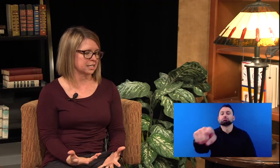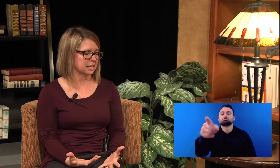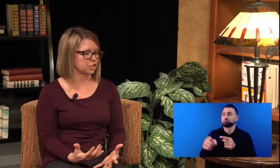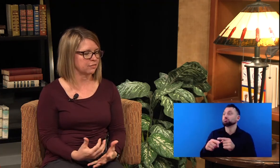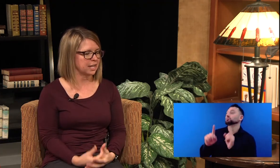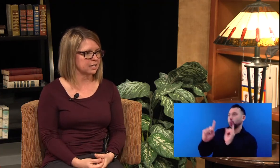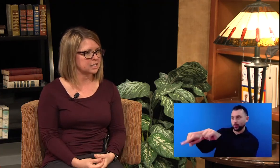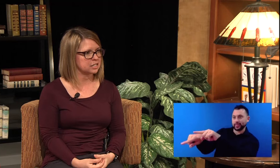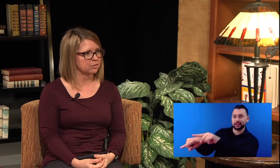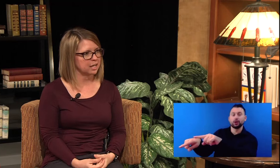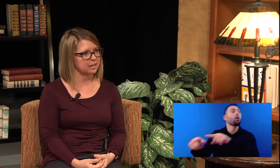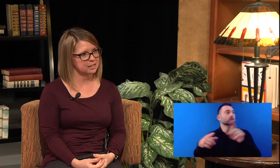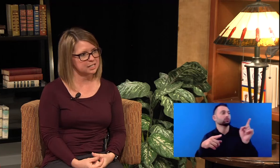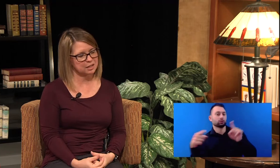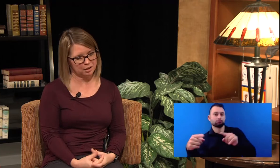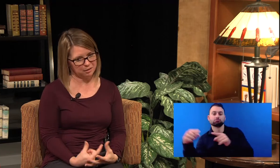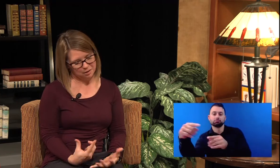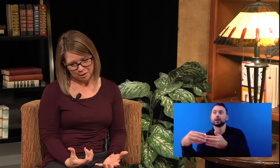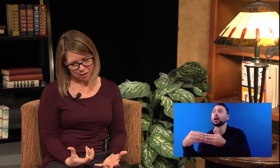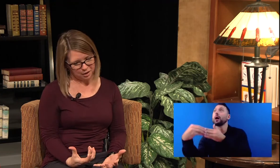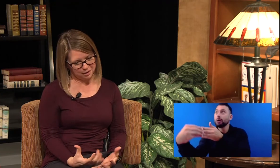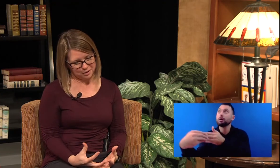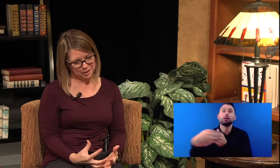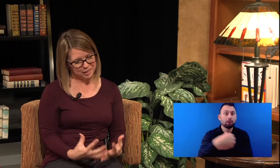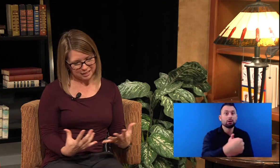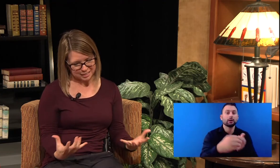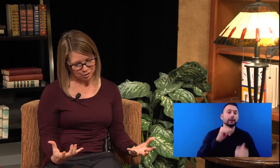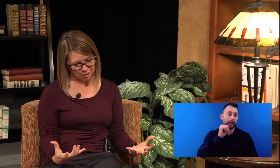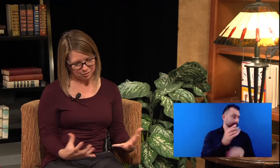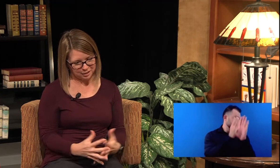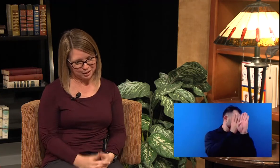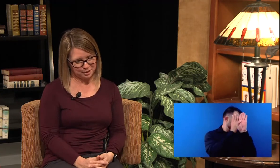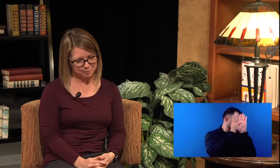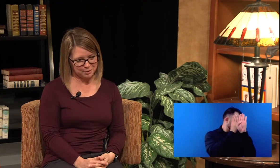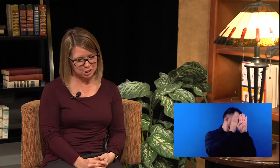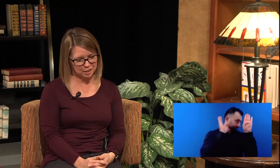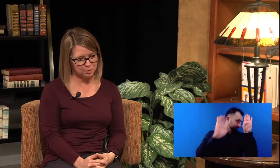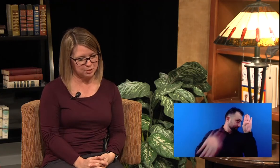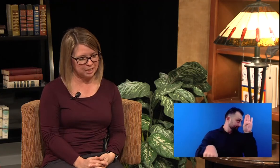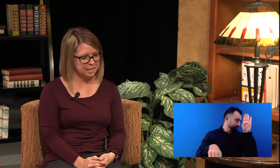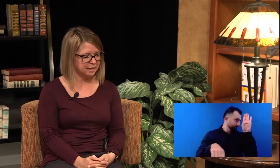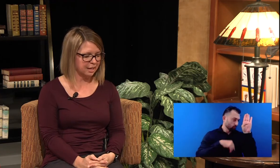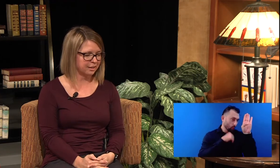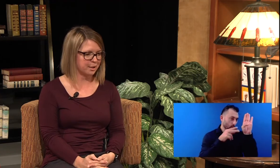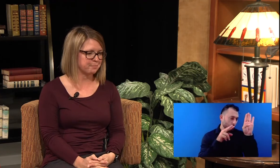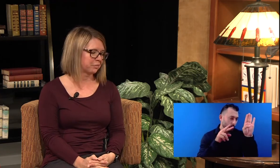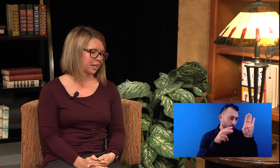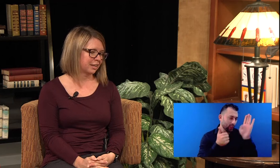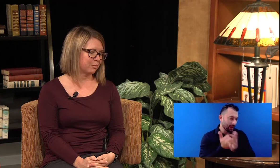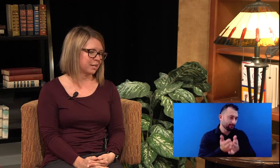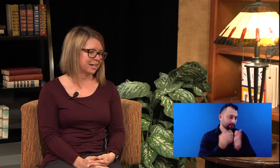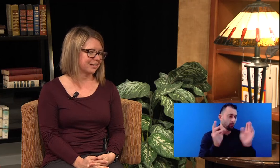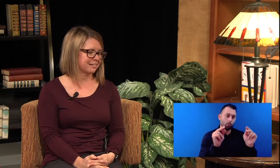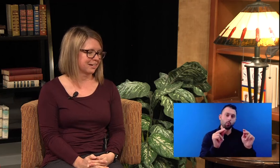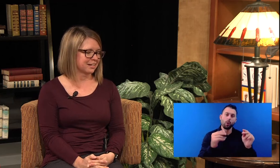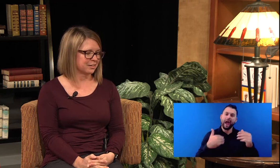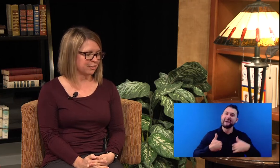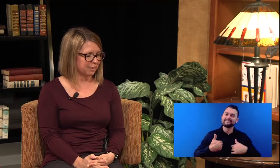stage of AIDS. So that is a, a thing that's throughout the Michigan community that, um, that we can definitely,